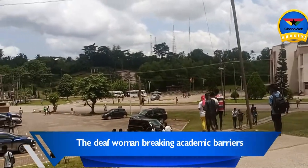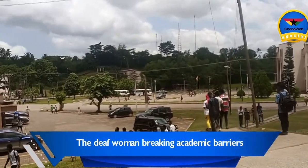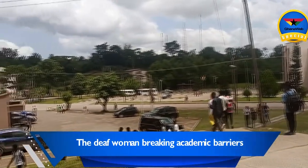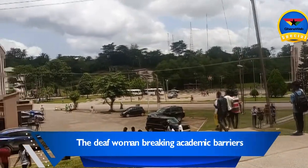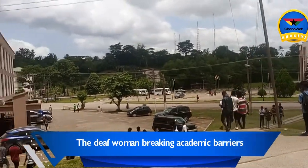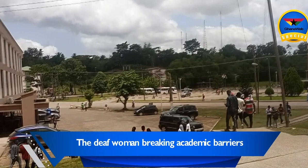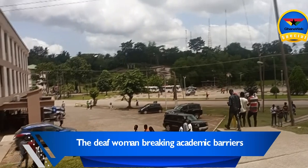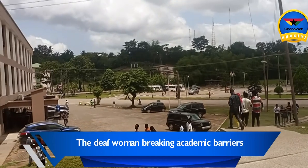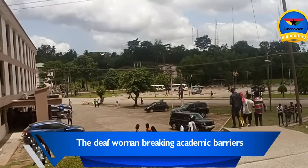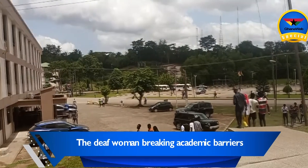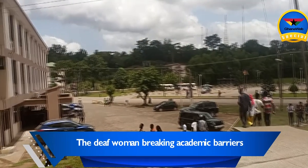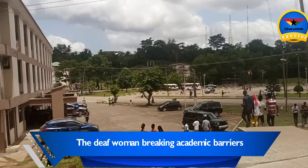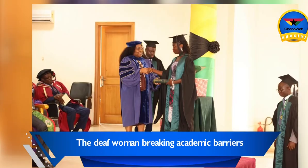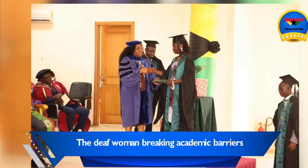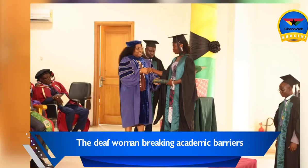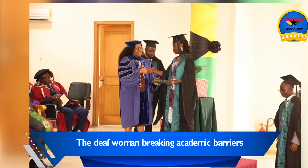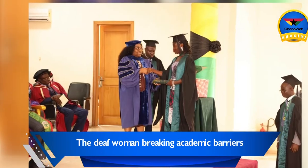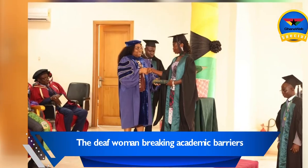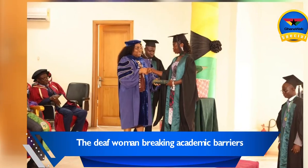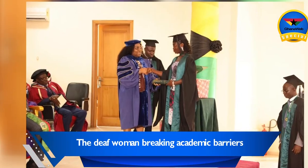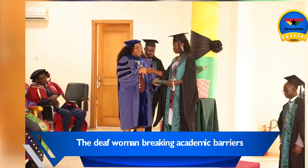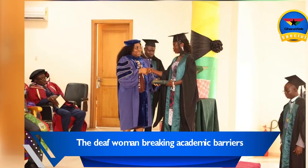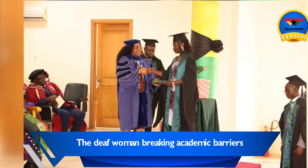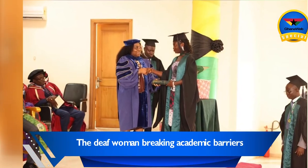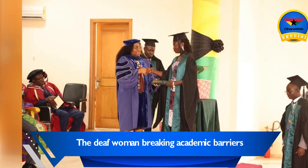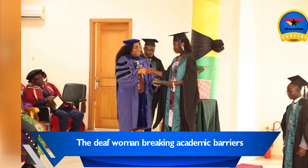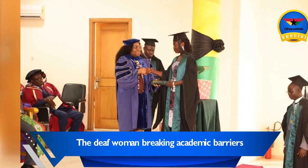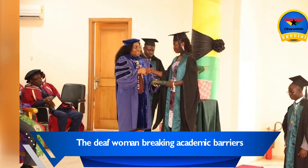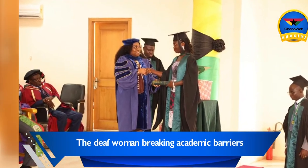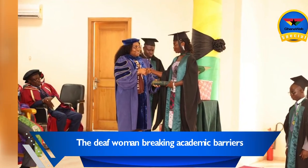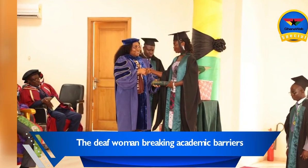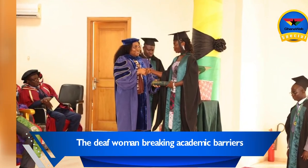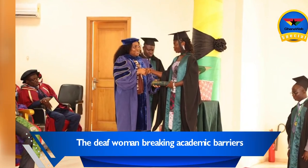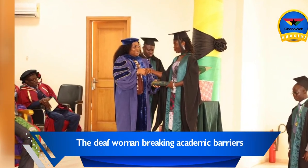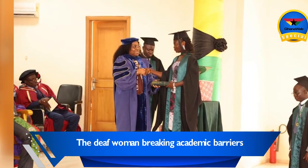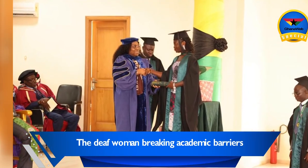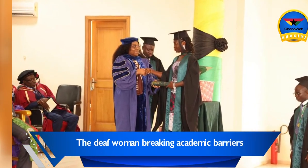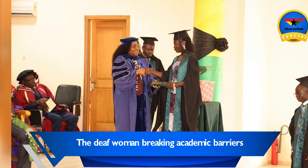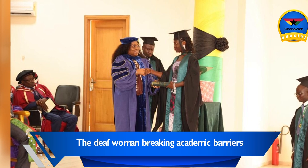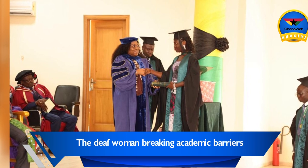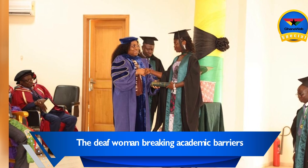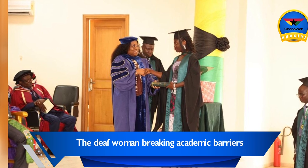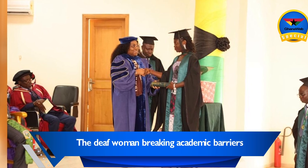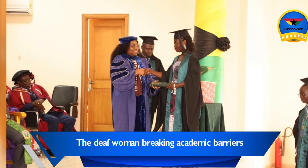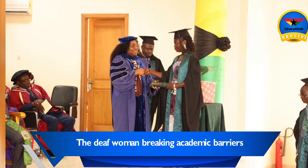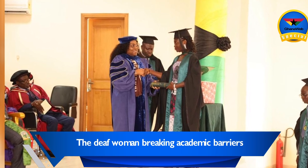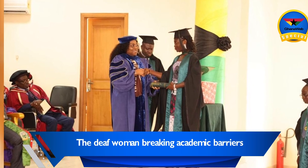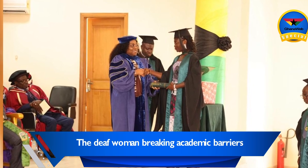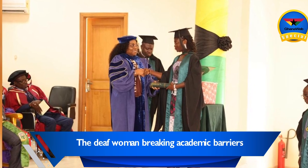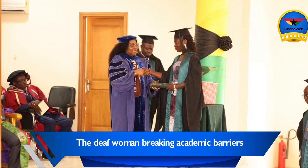graduation arrived, and Lydia walked across the stage to receive her master's degree, and she felt a sense of pride